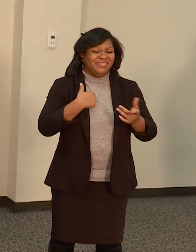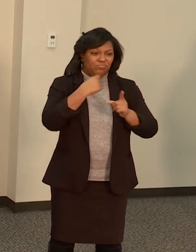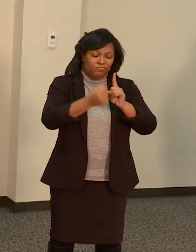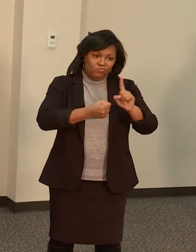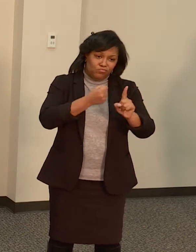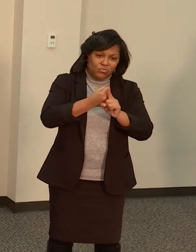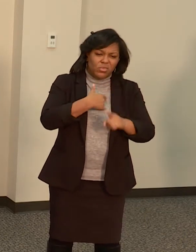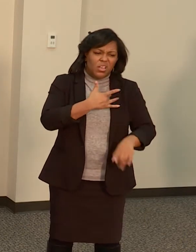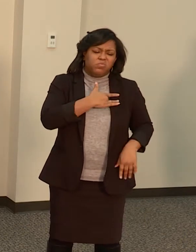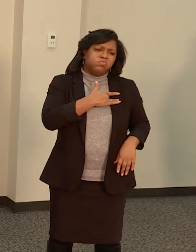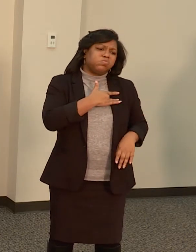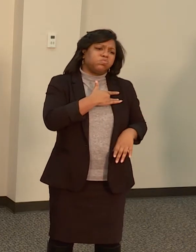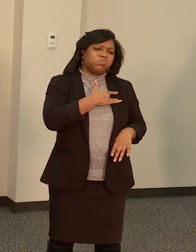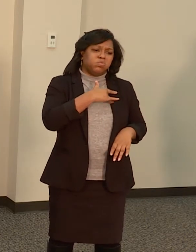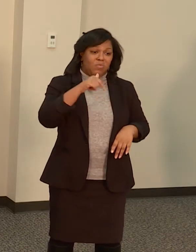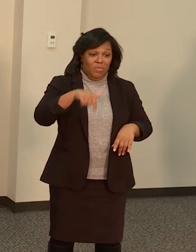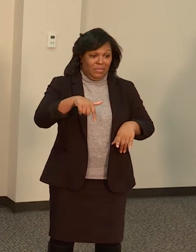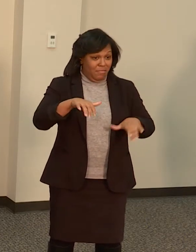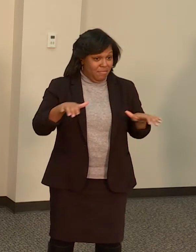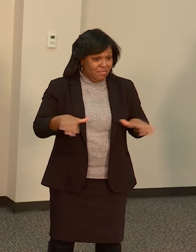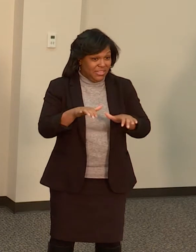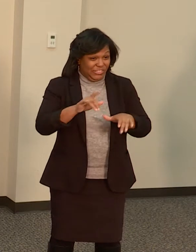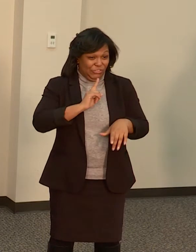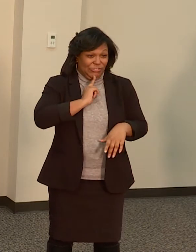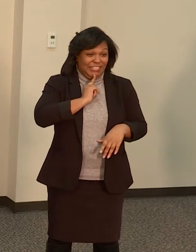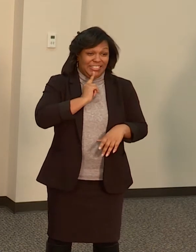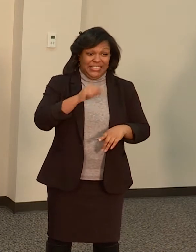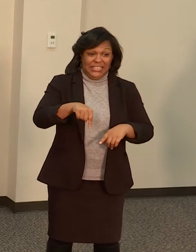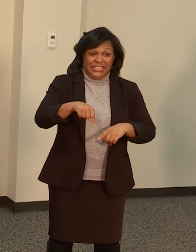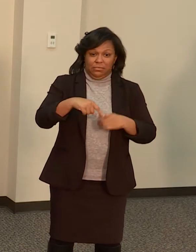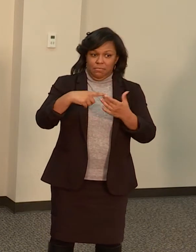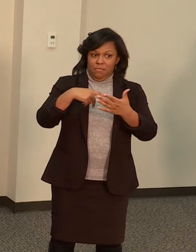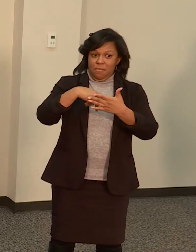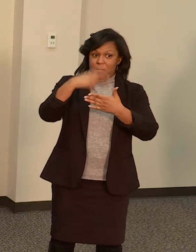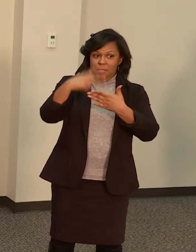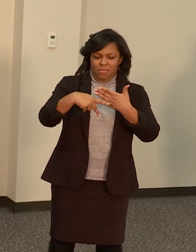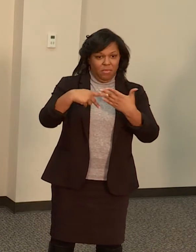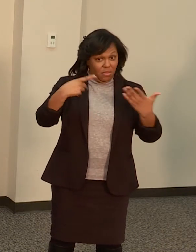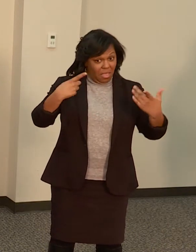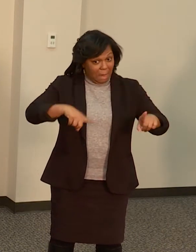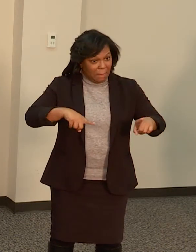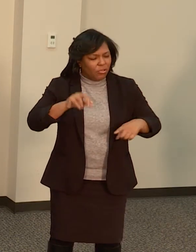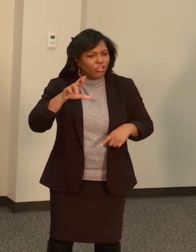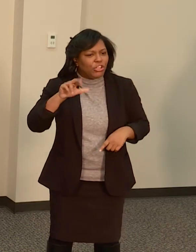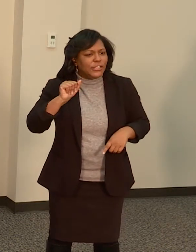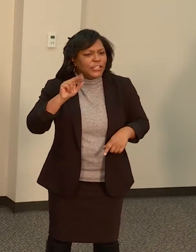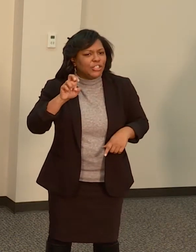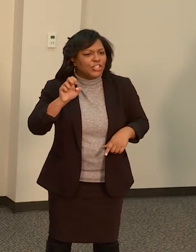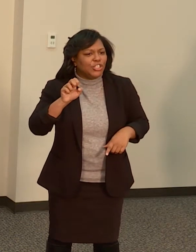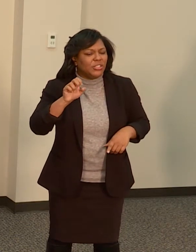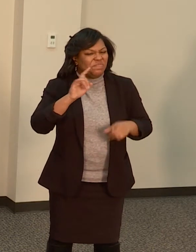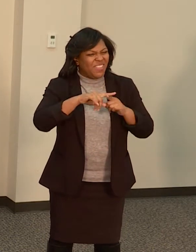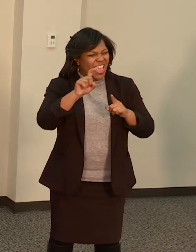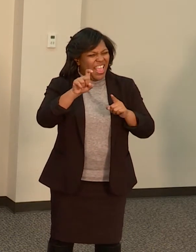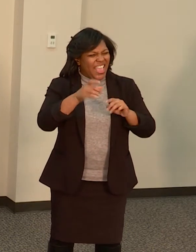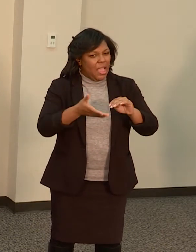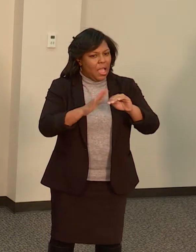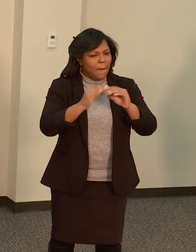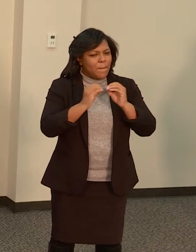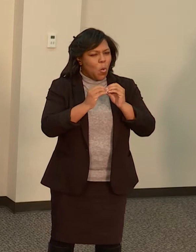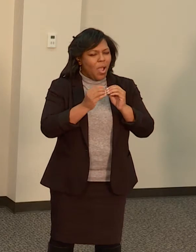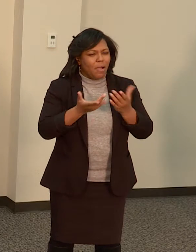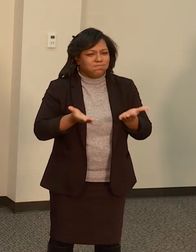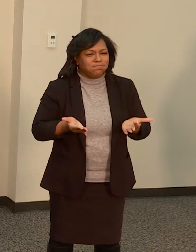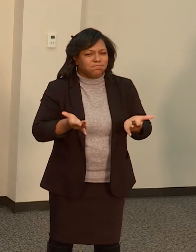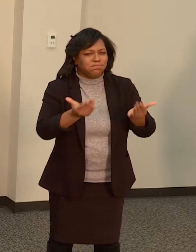that this is done too rarely and this is how we need to do work going forward more often. While we've